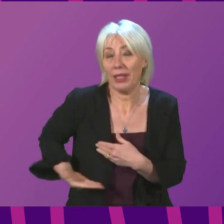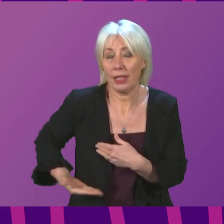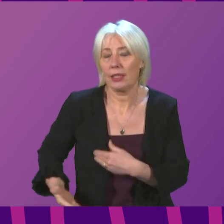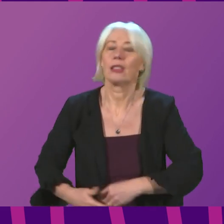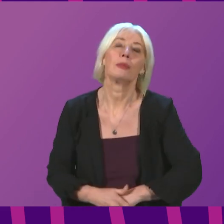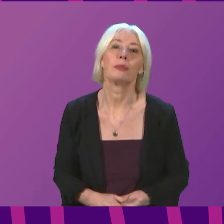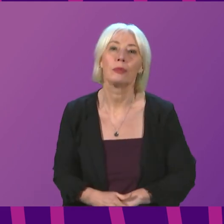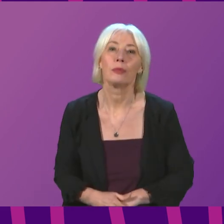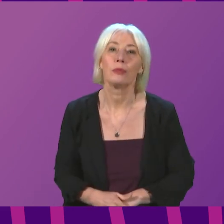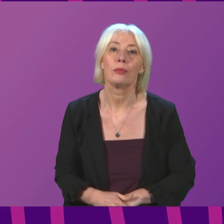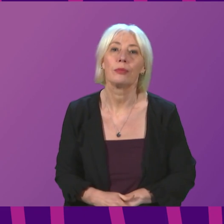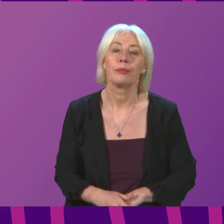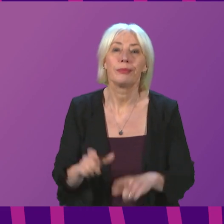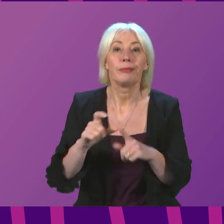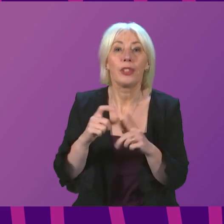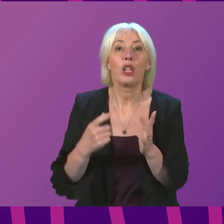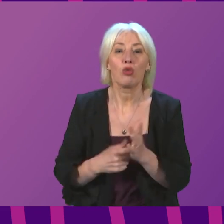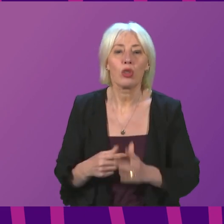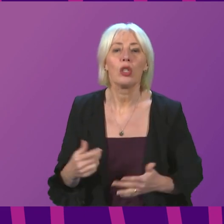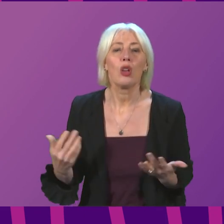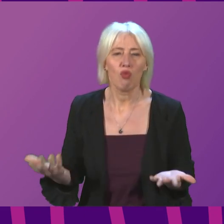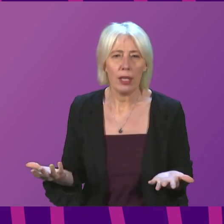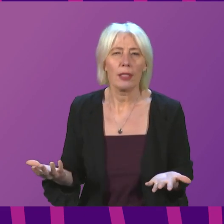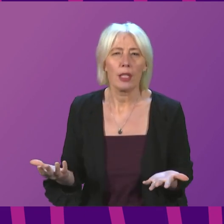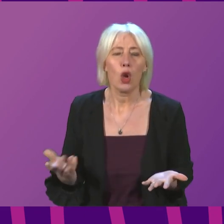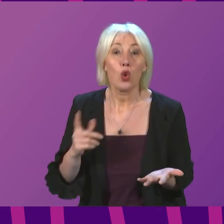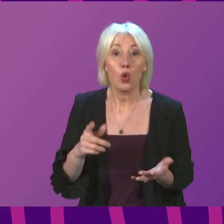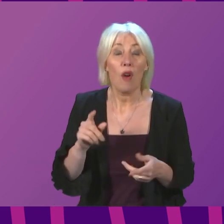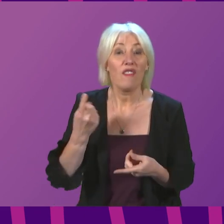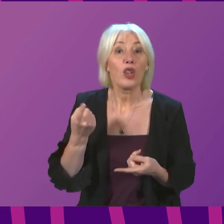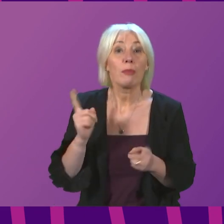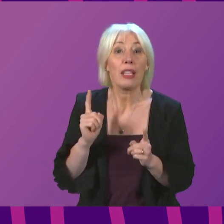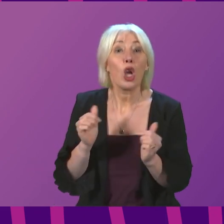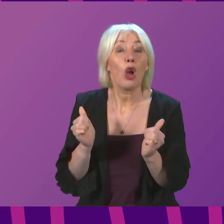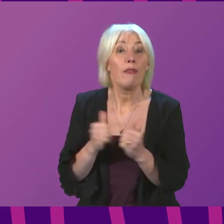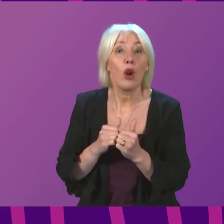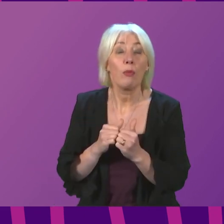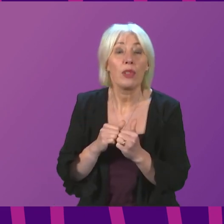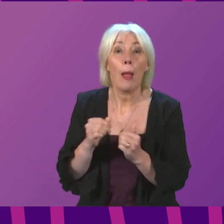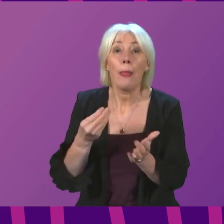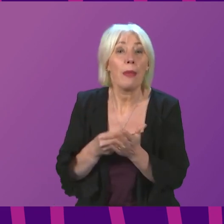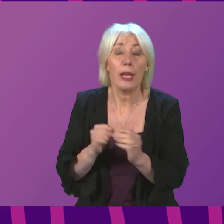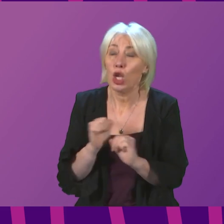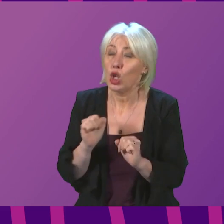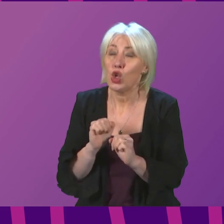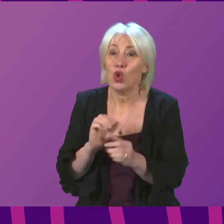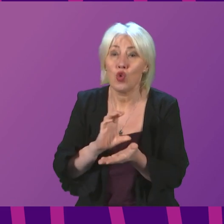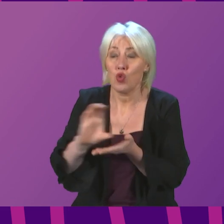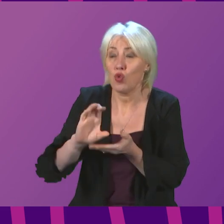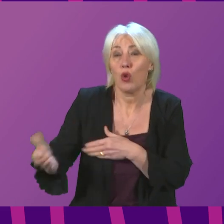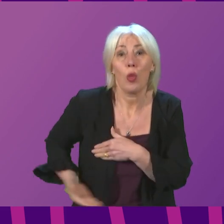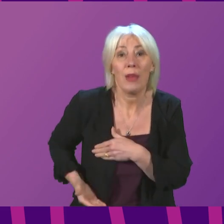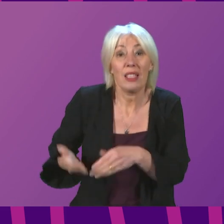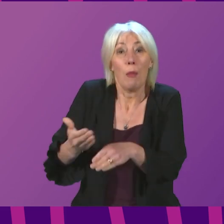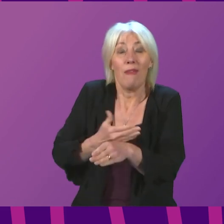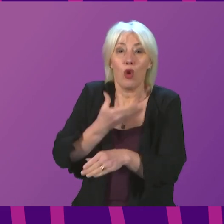The Prime Minister has just confirmed that the money did not get to these businesses before Christmas. That is unfortunate